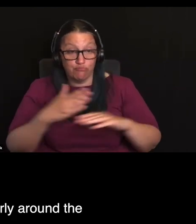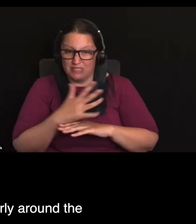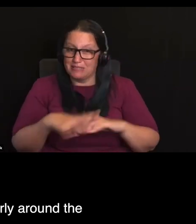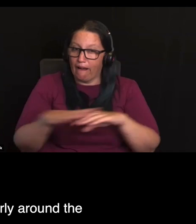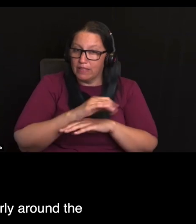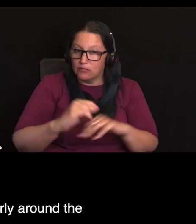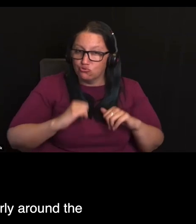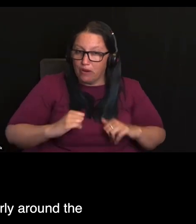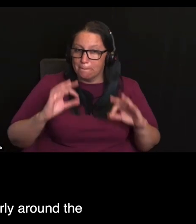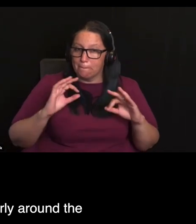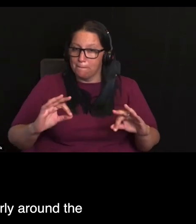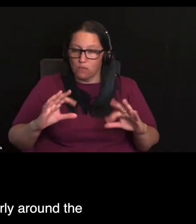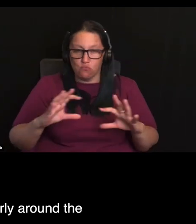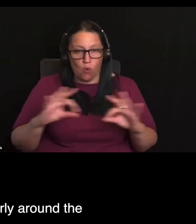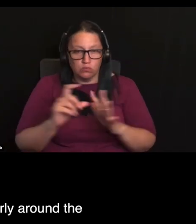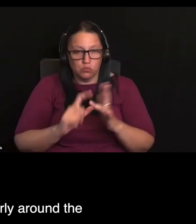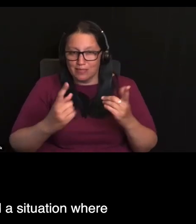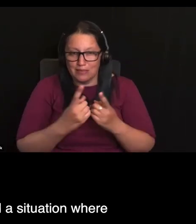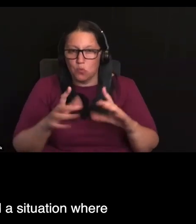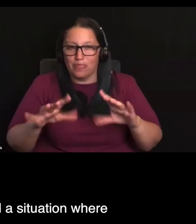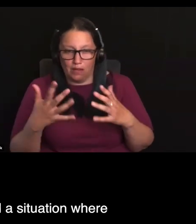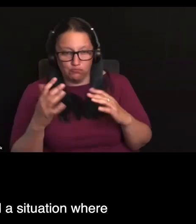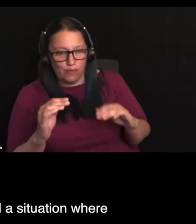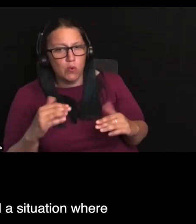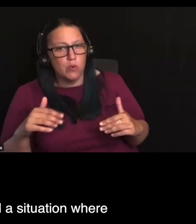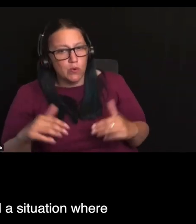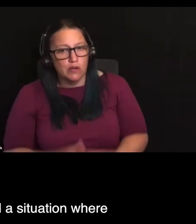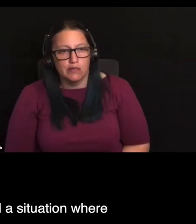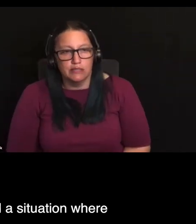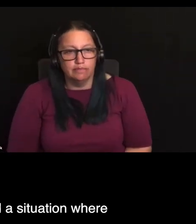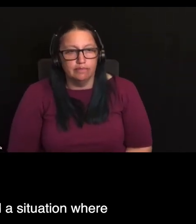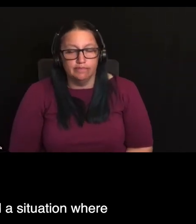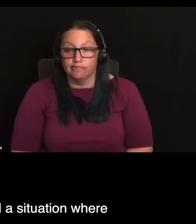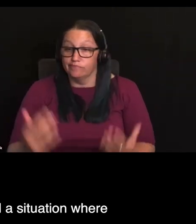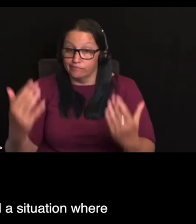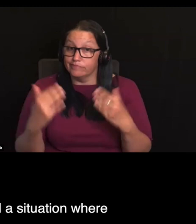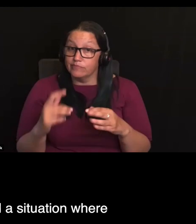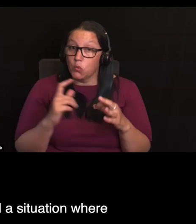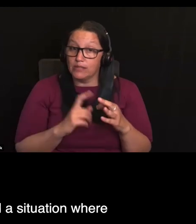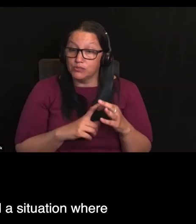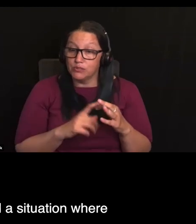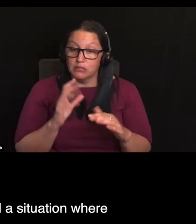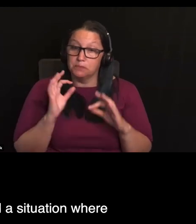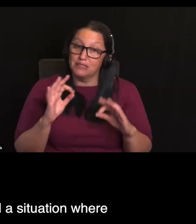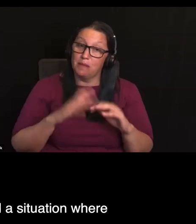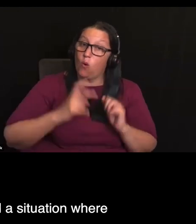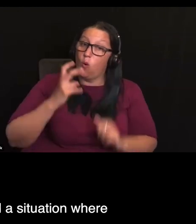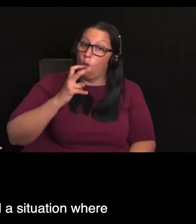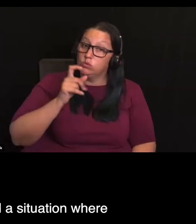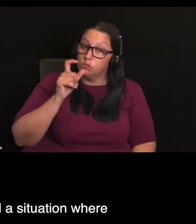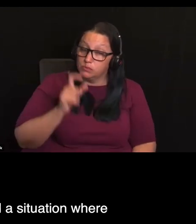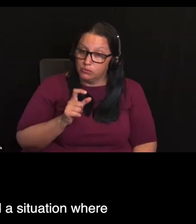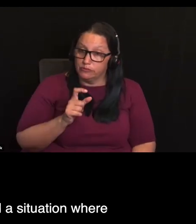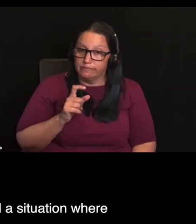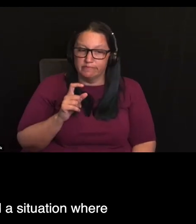questions, particularly around the older person, around how we